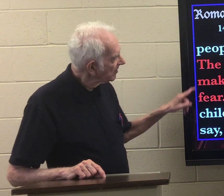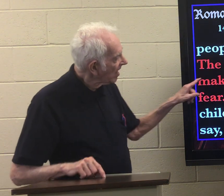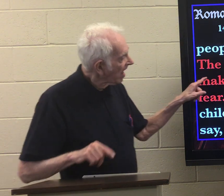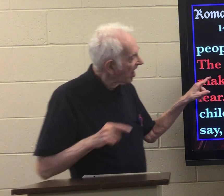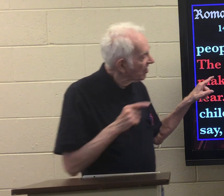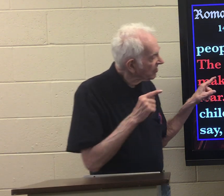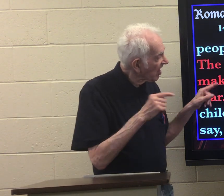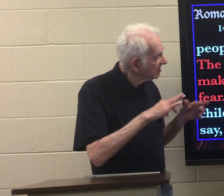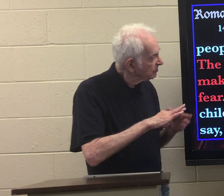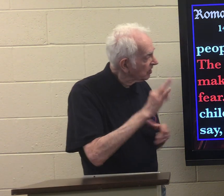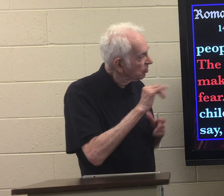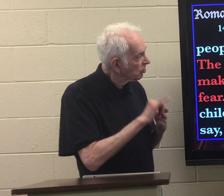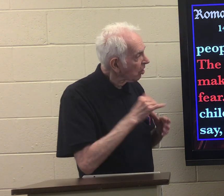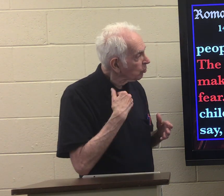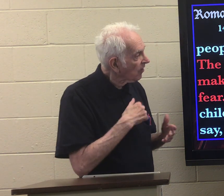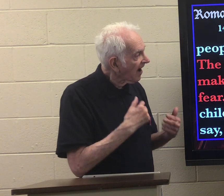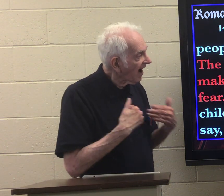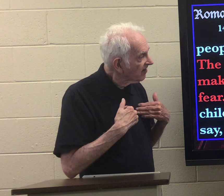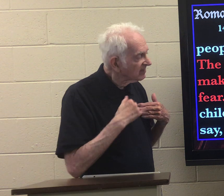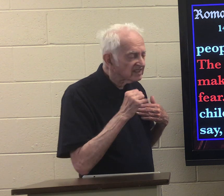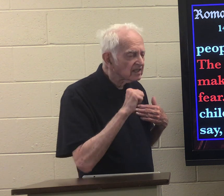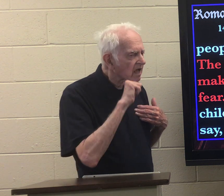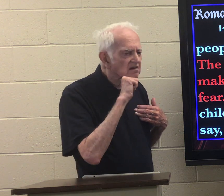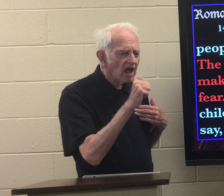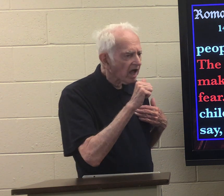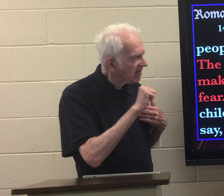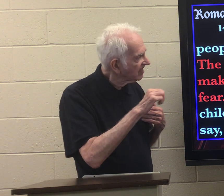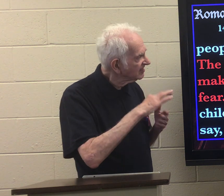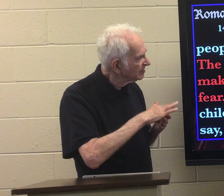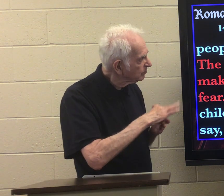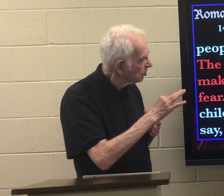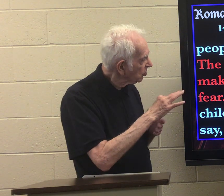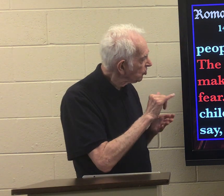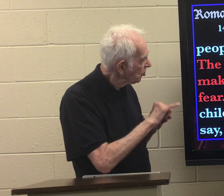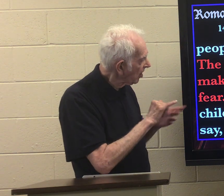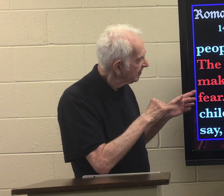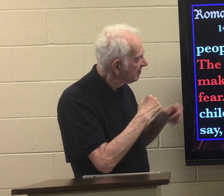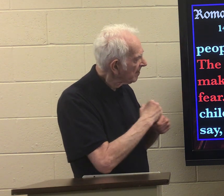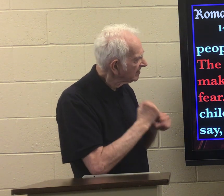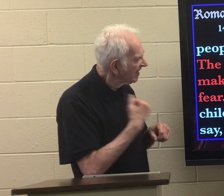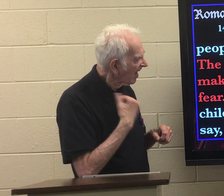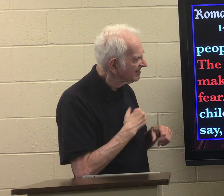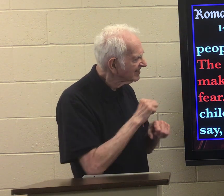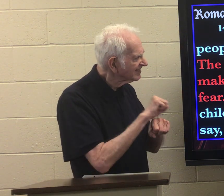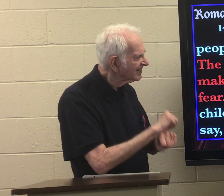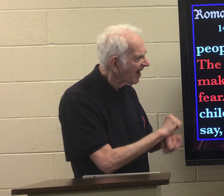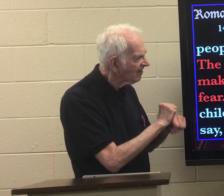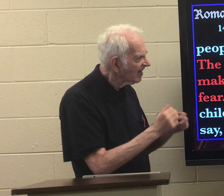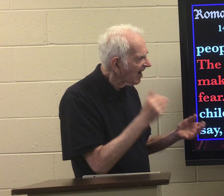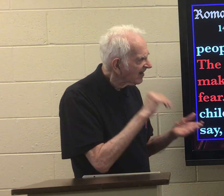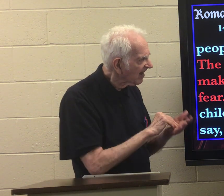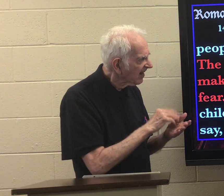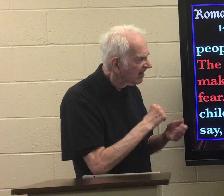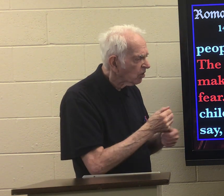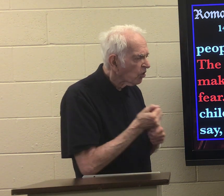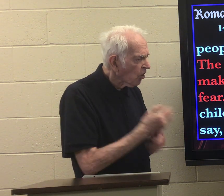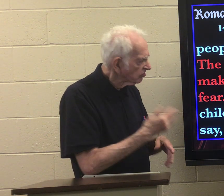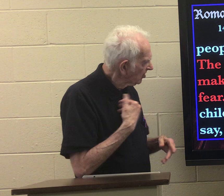read spirit that we have is not a spirit that makes us slaves again and